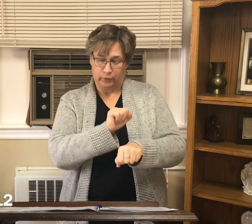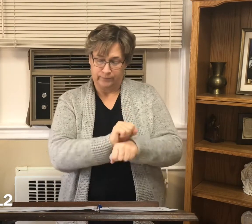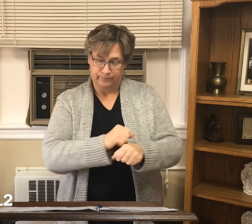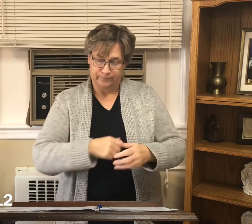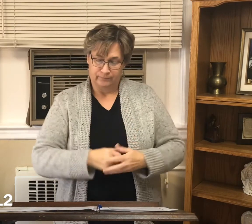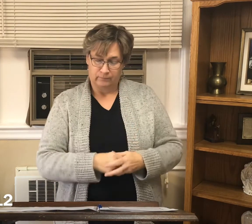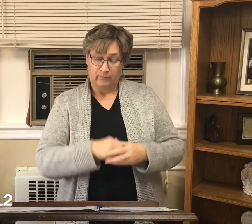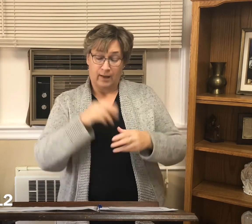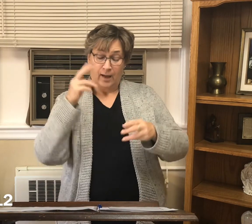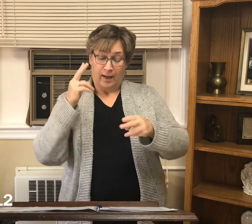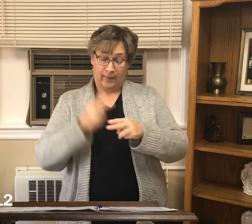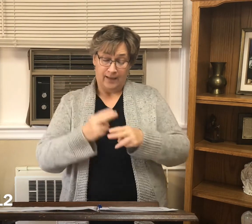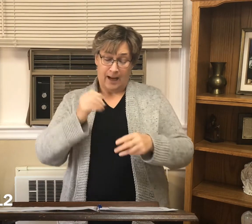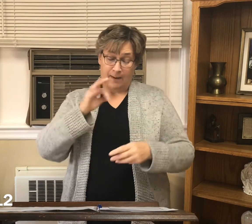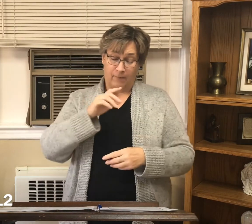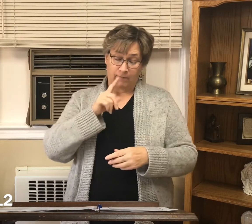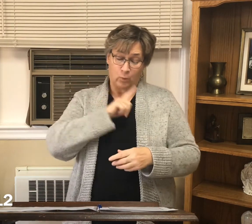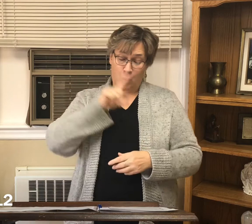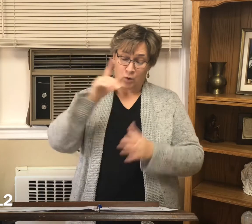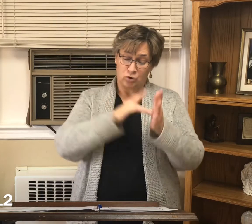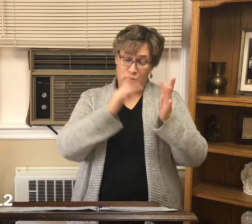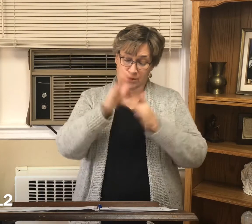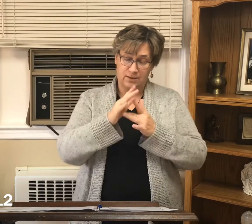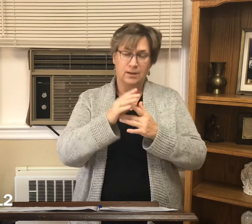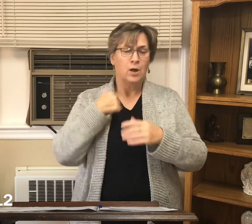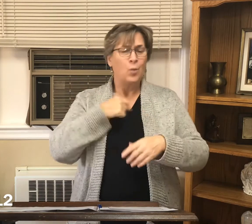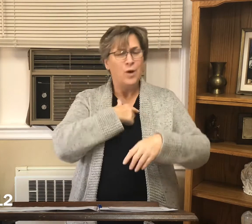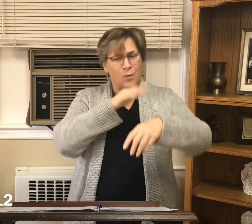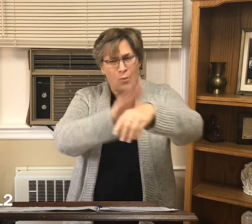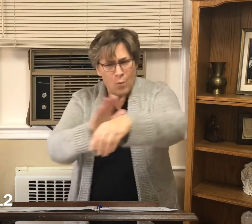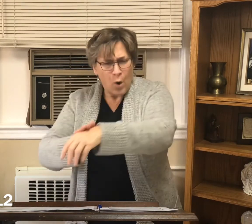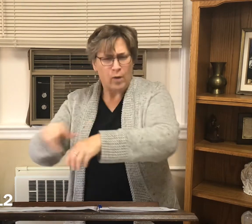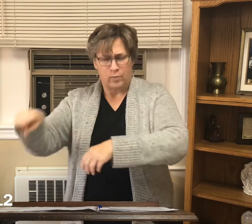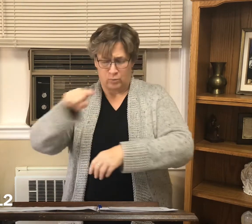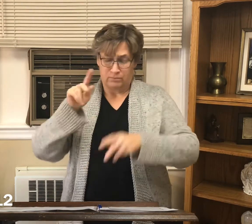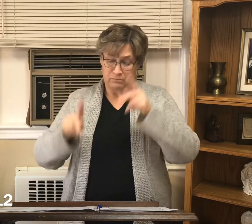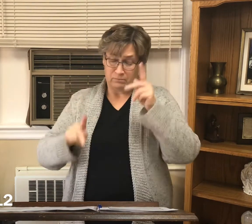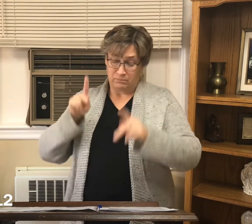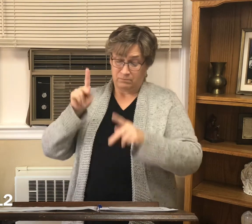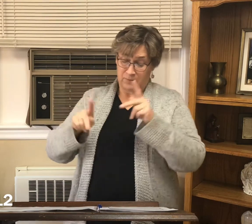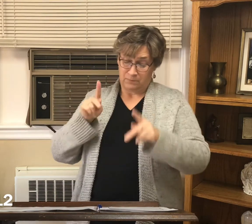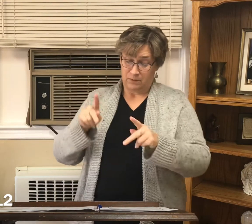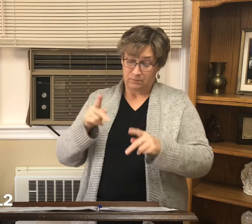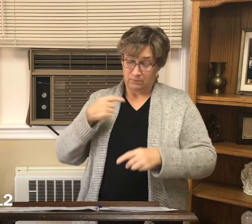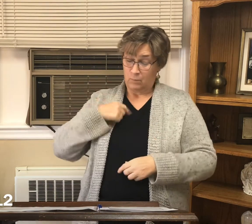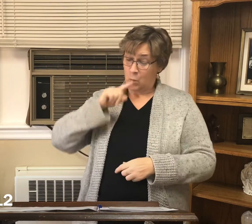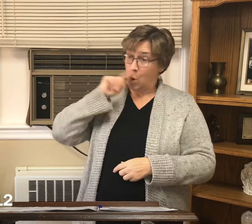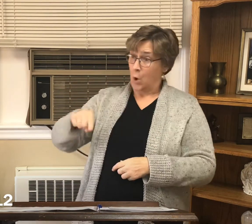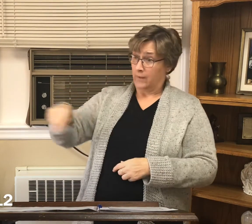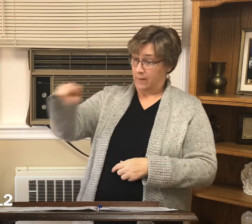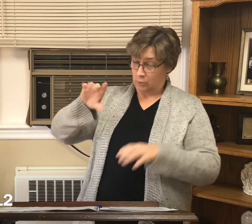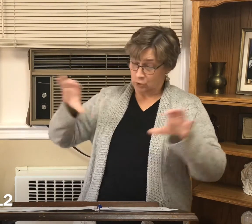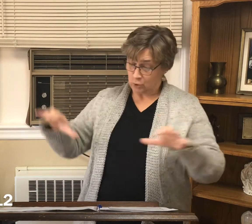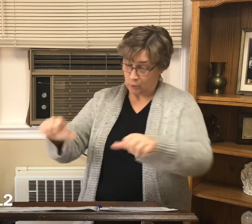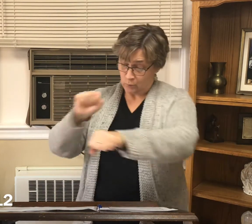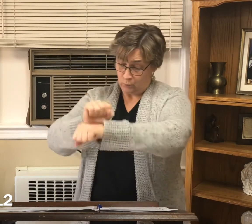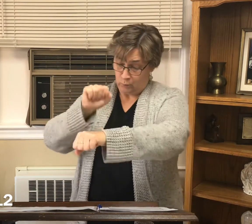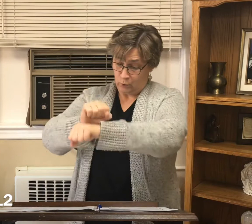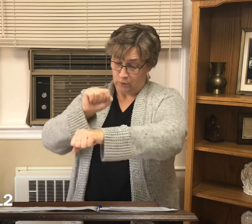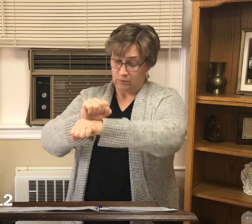such people we instruct and urge in the Lord Jesus Christ to work quietly and